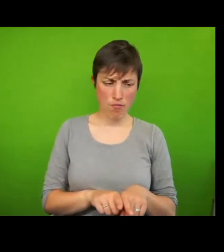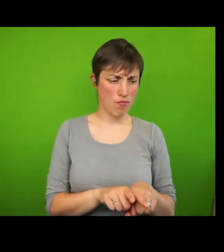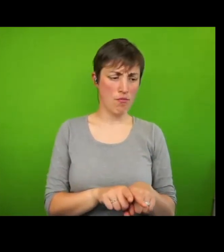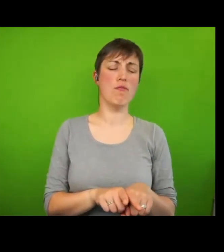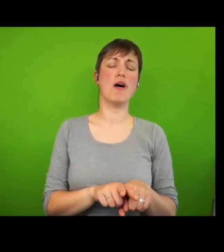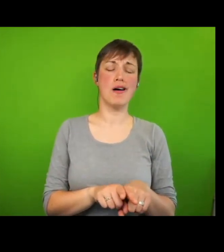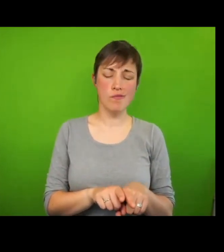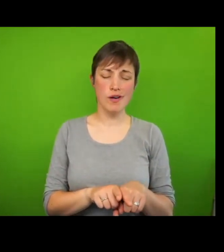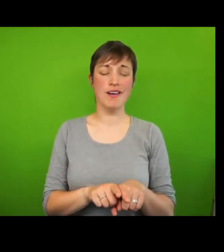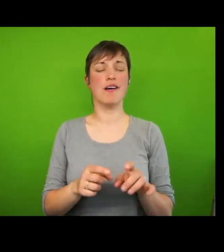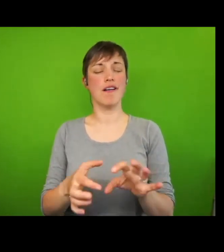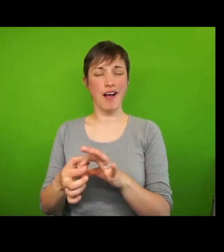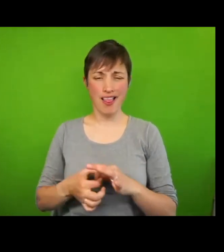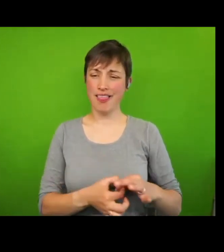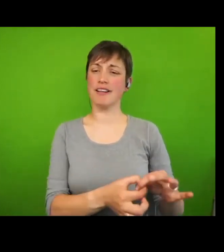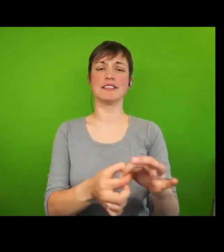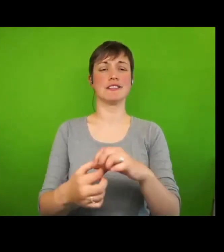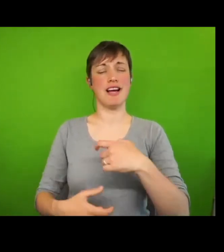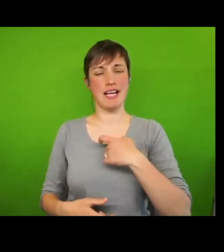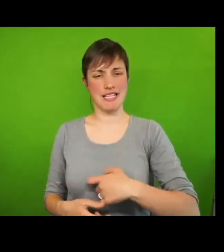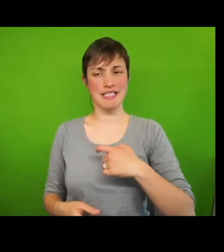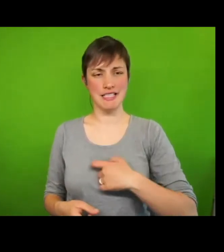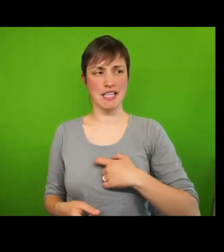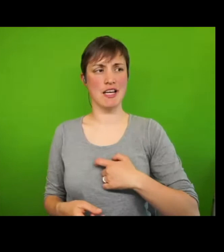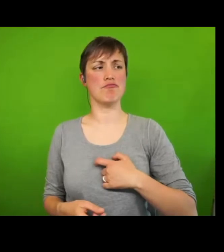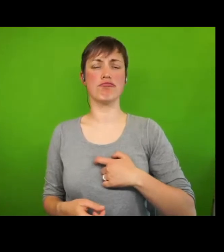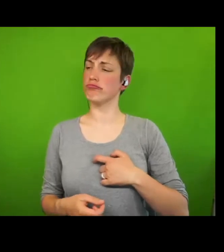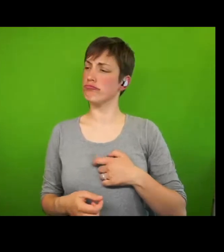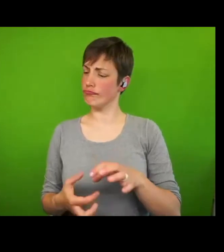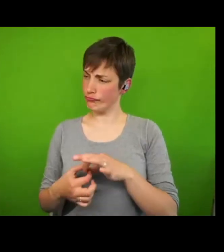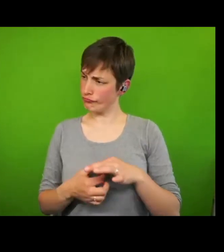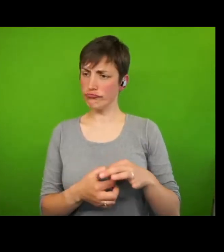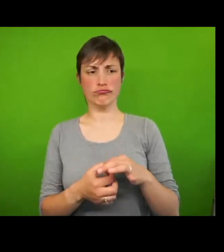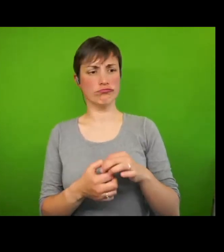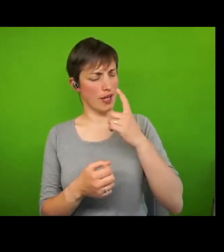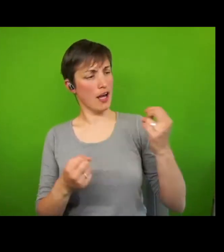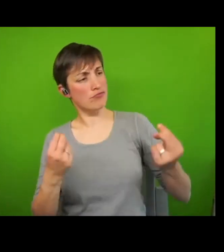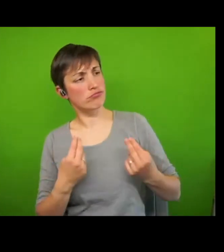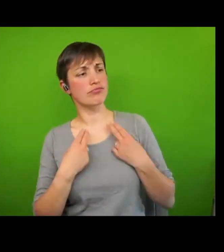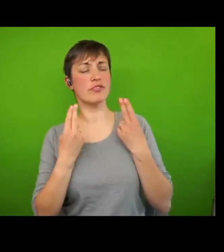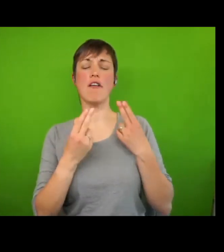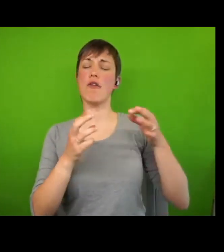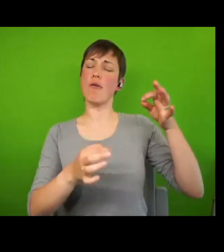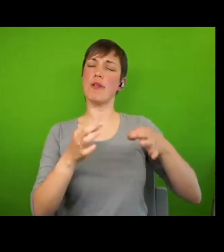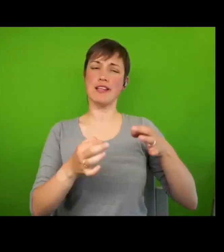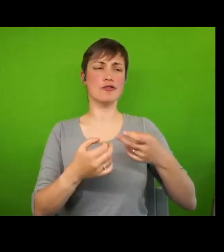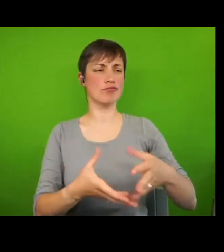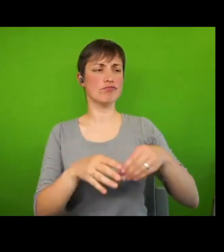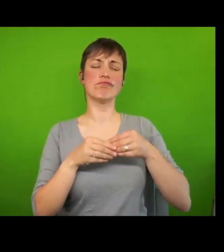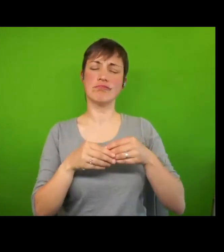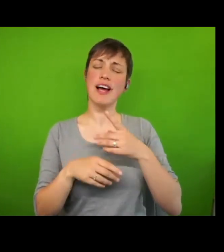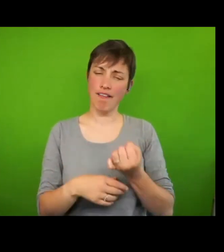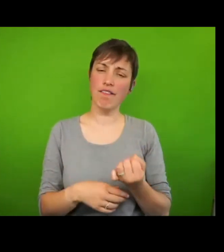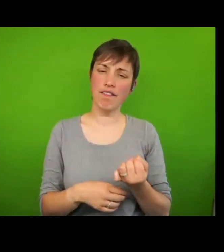identity necessary for effective political agency. The human rights discourse offers people in poverty